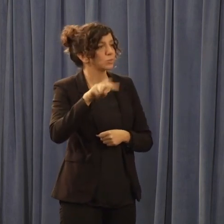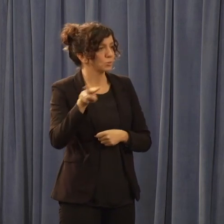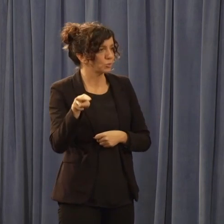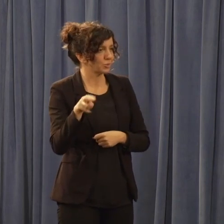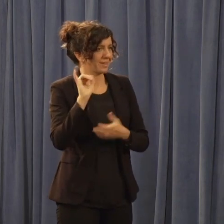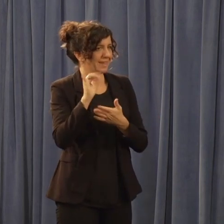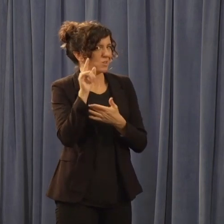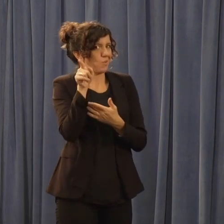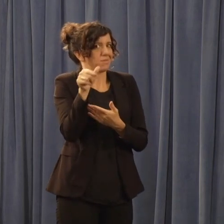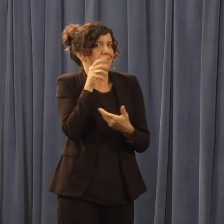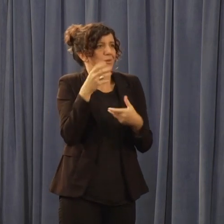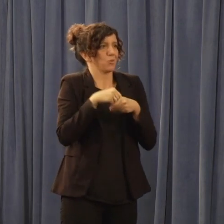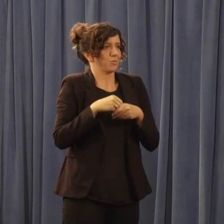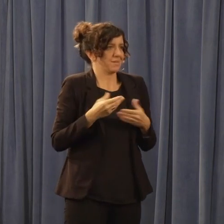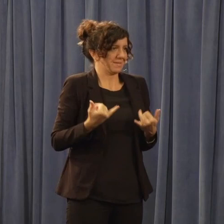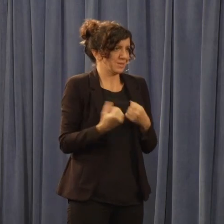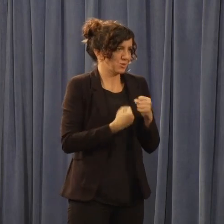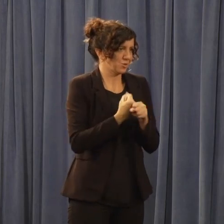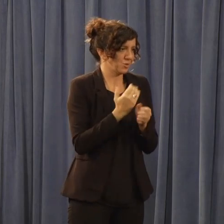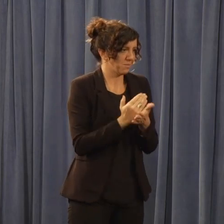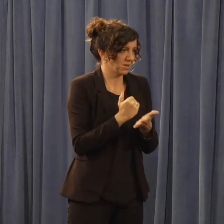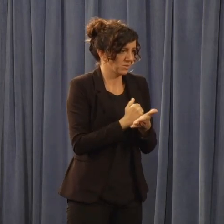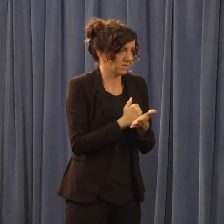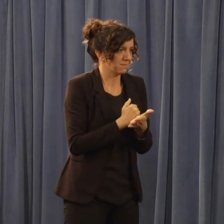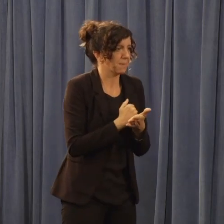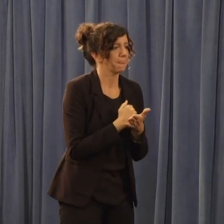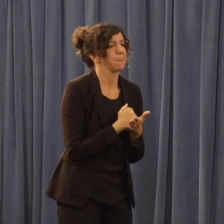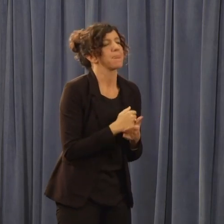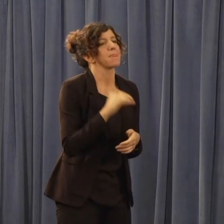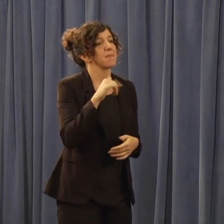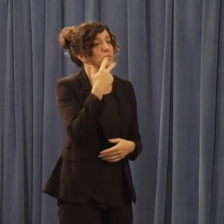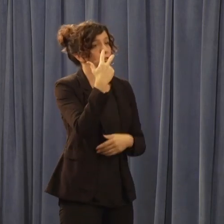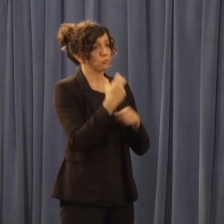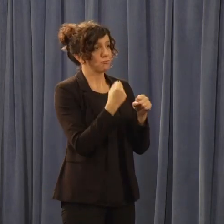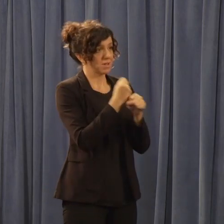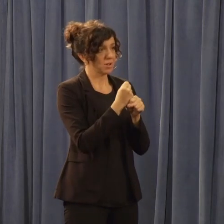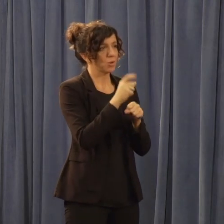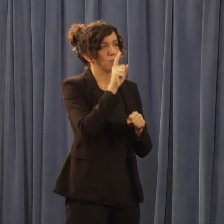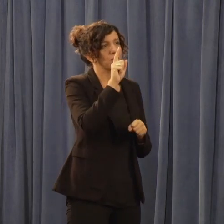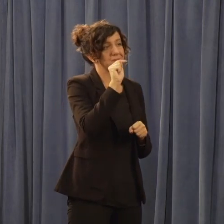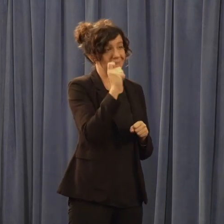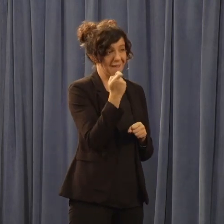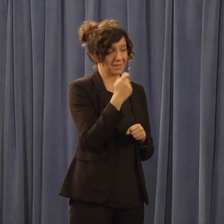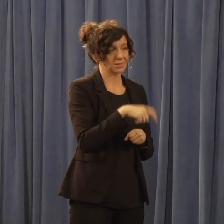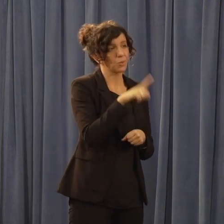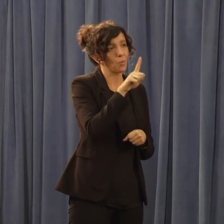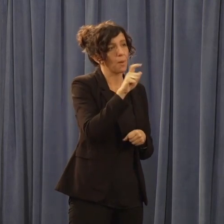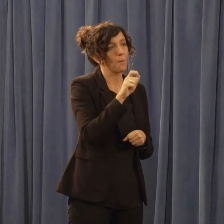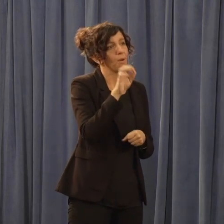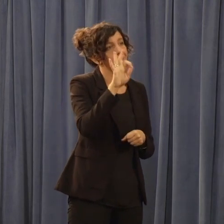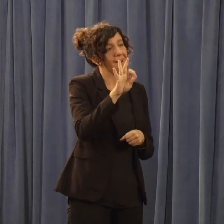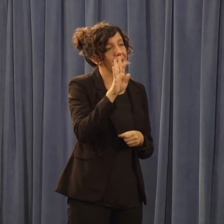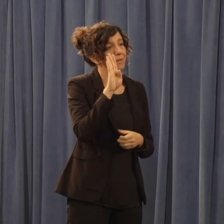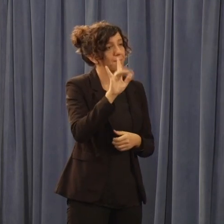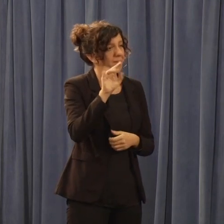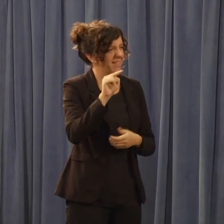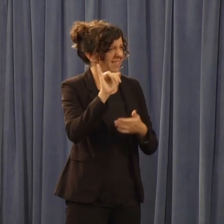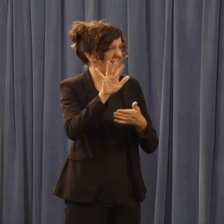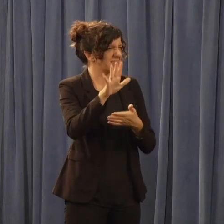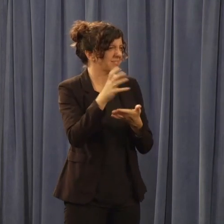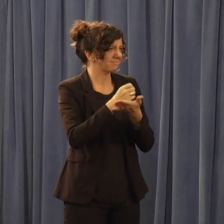The full 1.9 million, remember it's a three year tax. 1.9 billion is its annualized cost. That won't be,